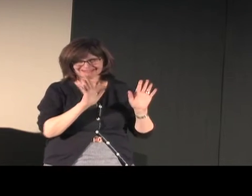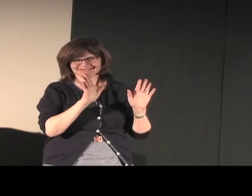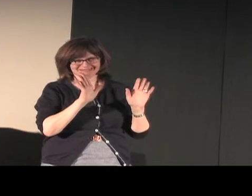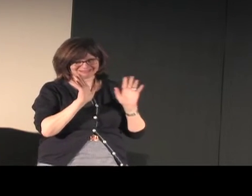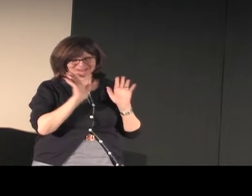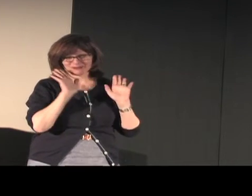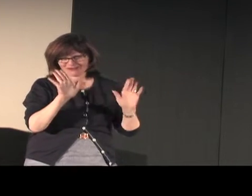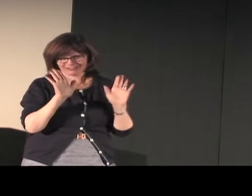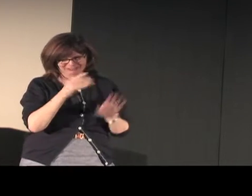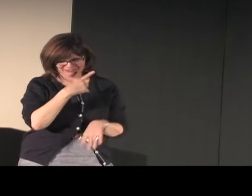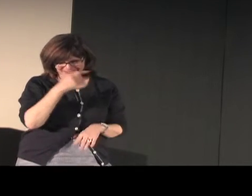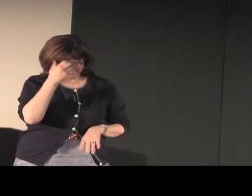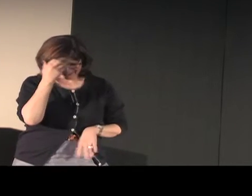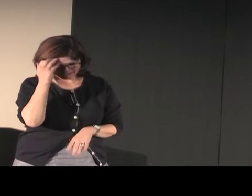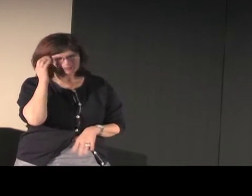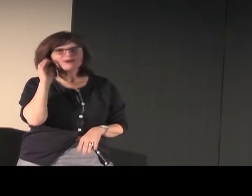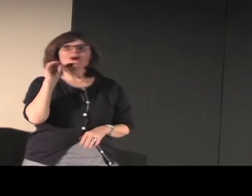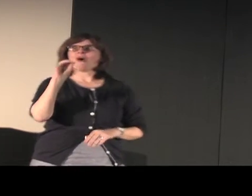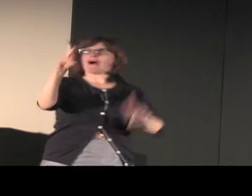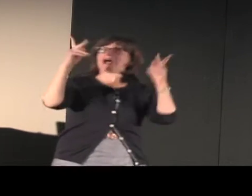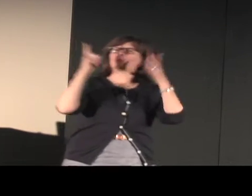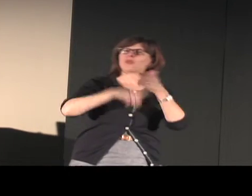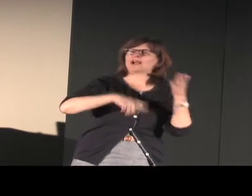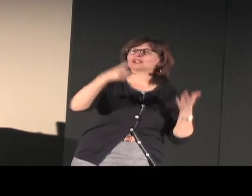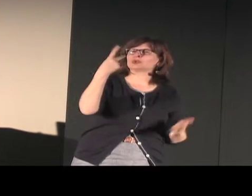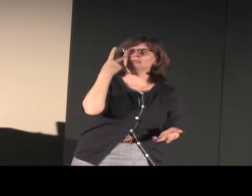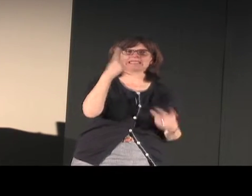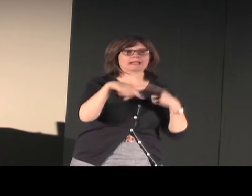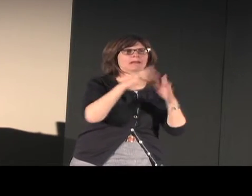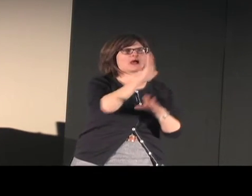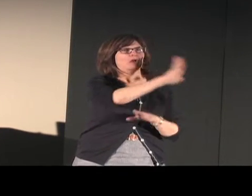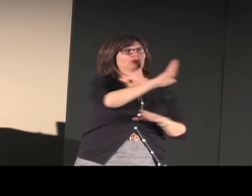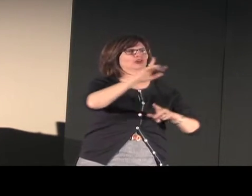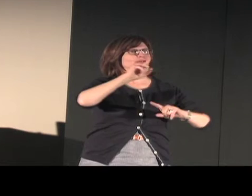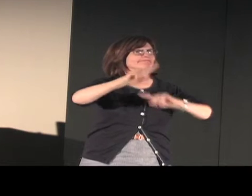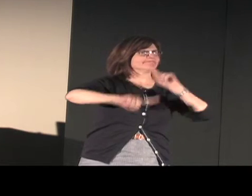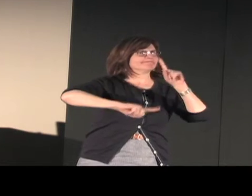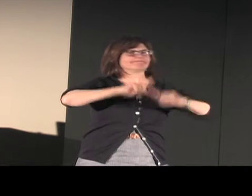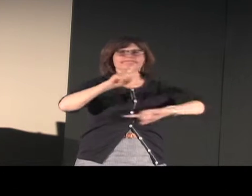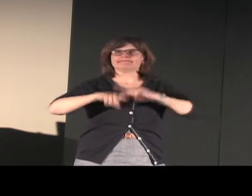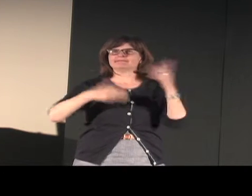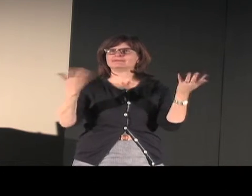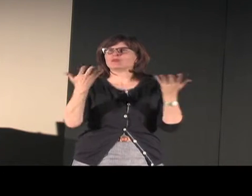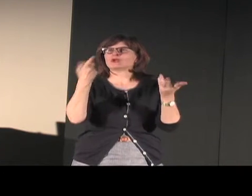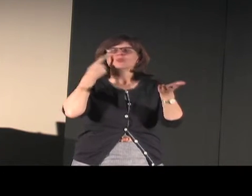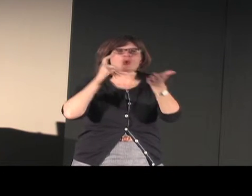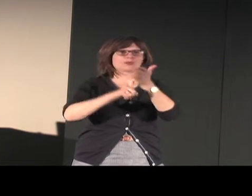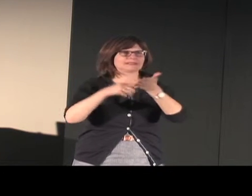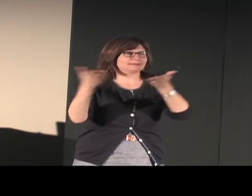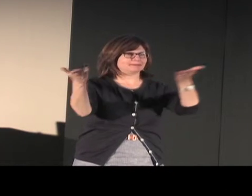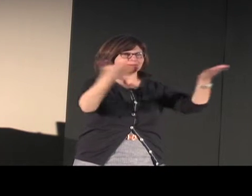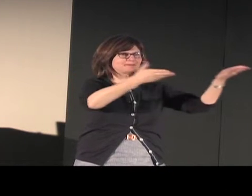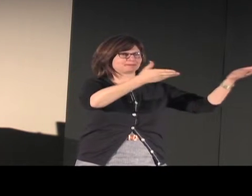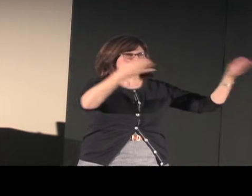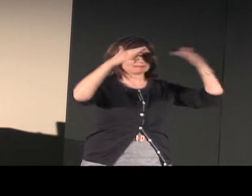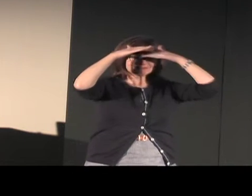You know, you're right. I had to agree with her. She was wonderful. So, anyway, back to the signing. What did you notice? Can anybody